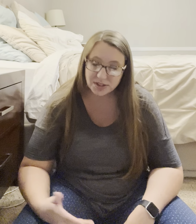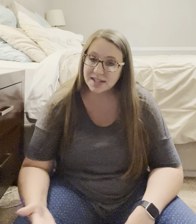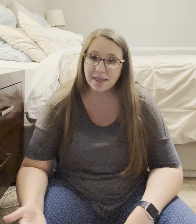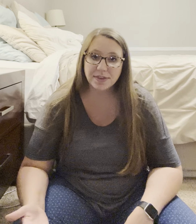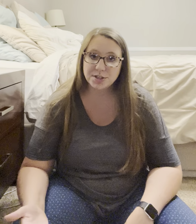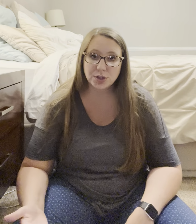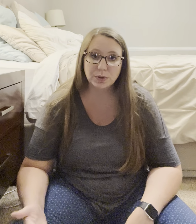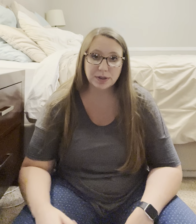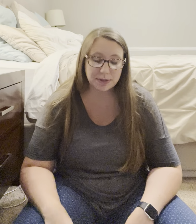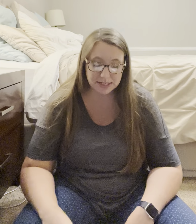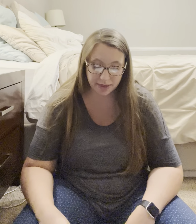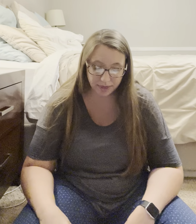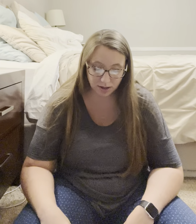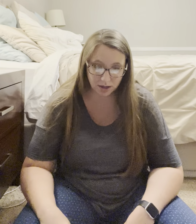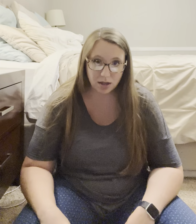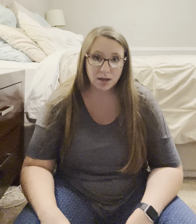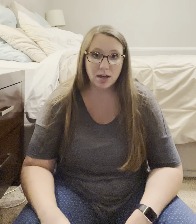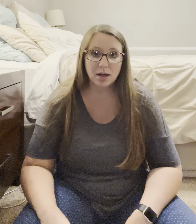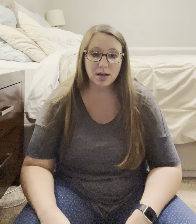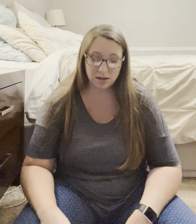Death, too. It could be death. Um,